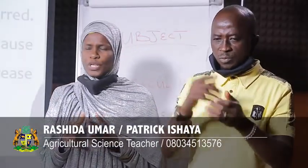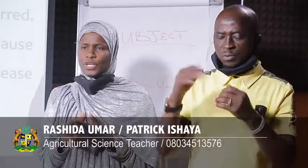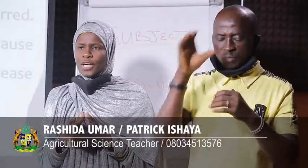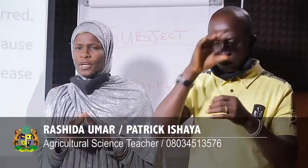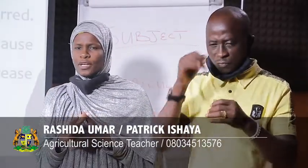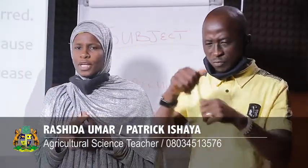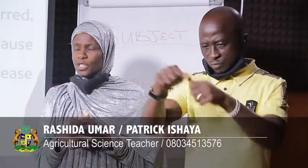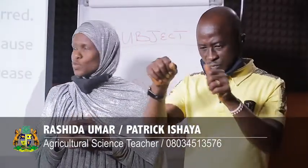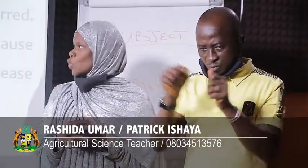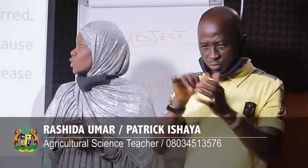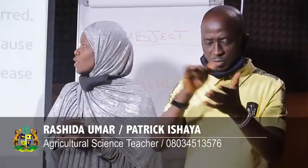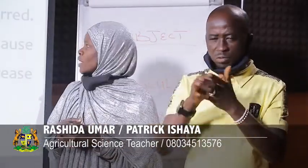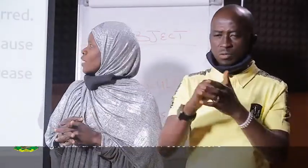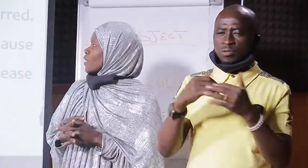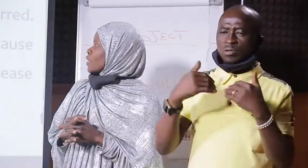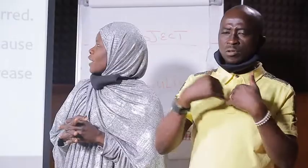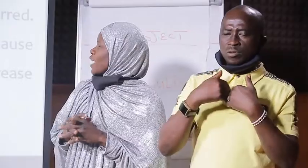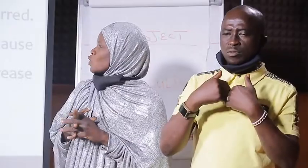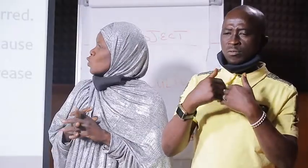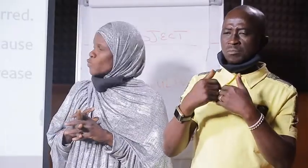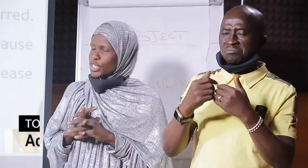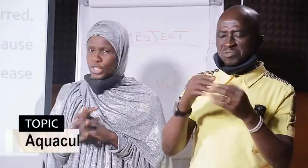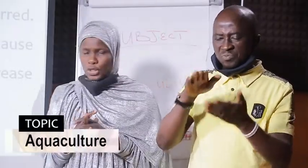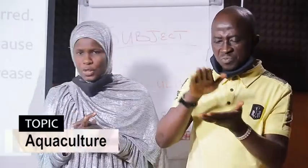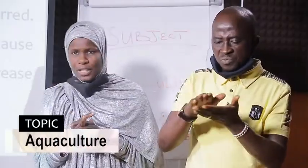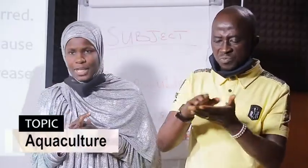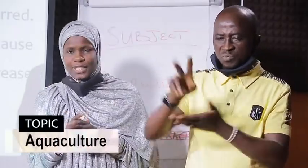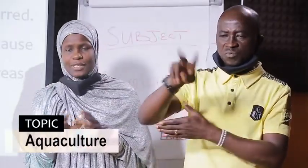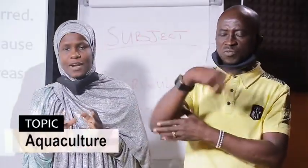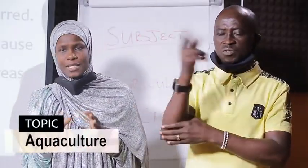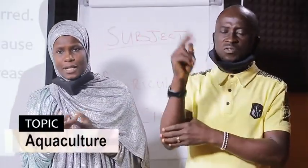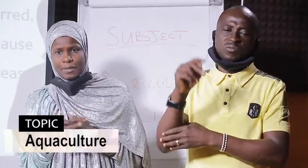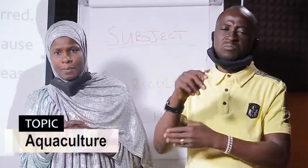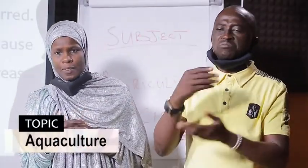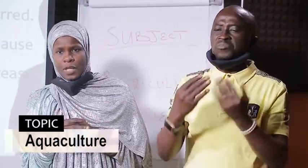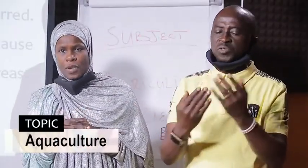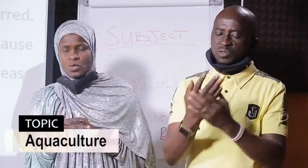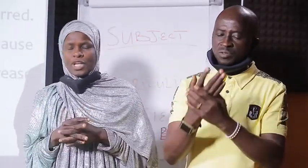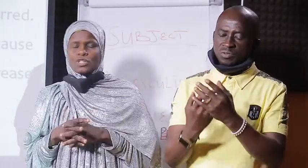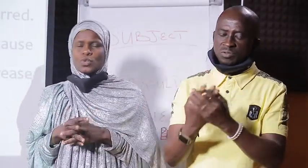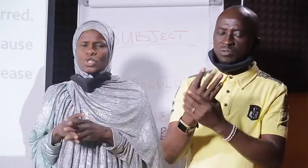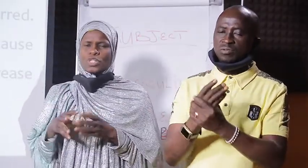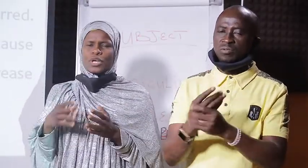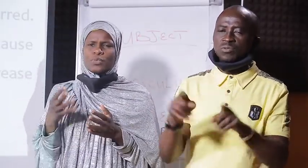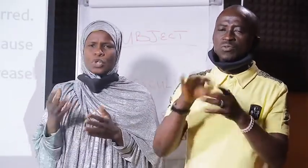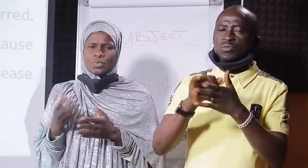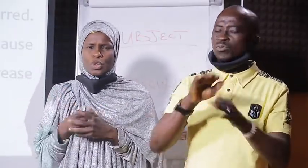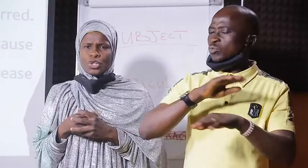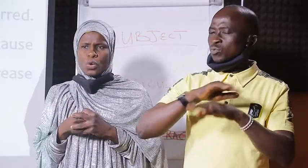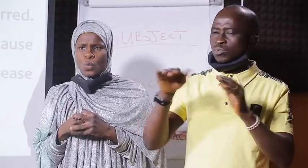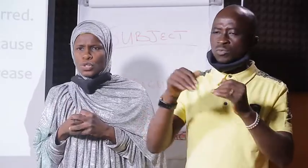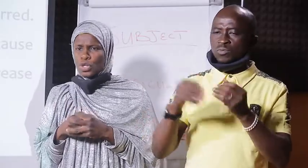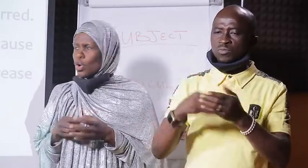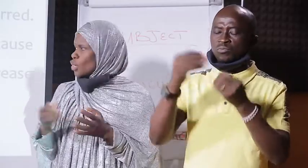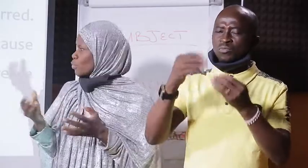to look for area that is what that has low vegetation that is grassland so that you will not spend much